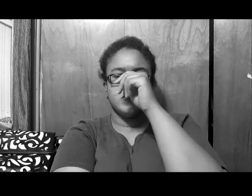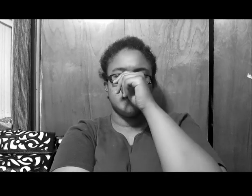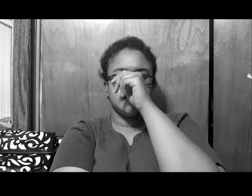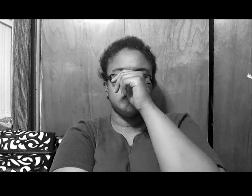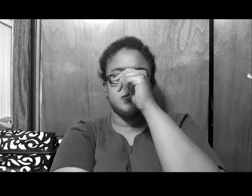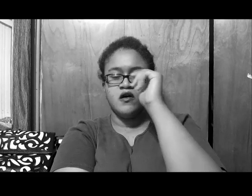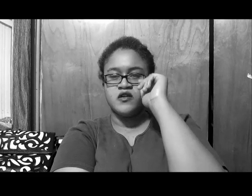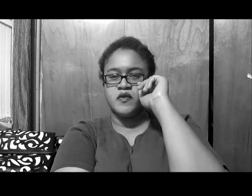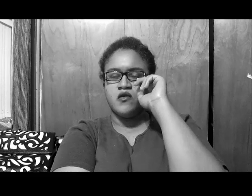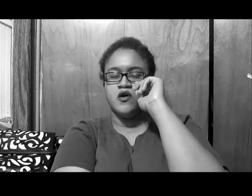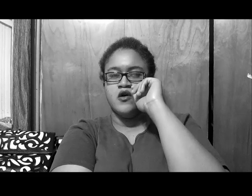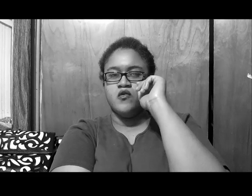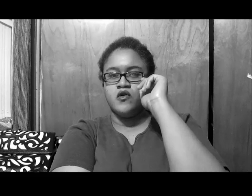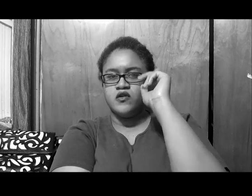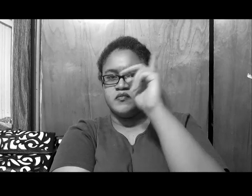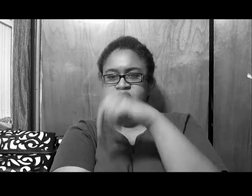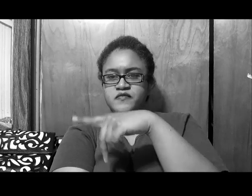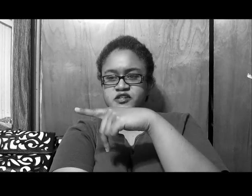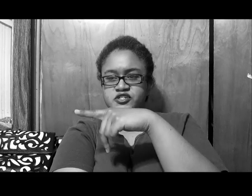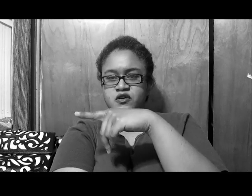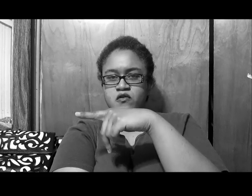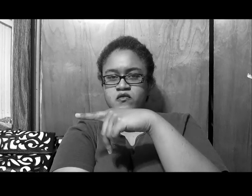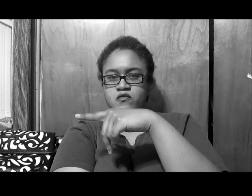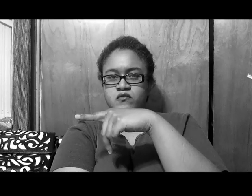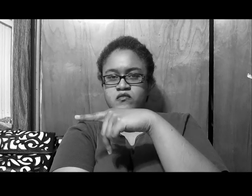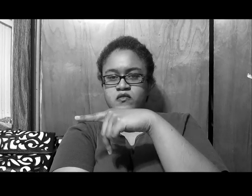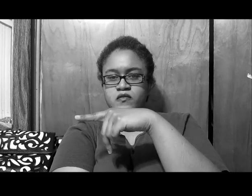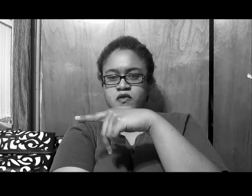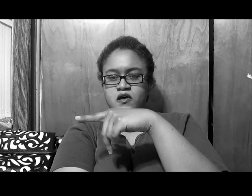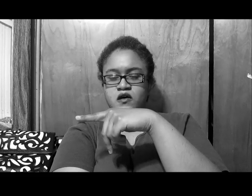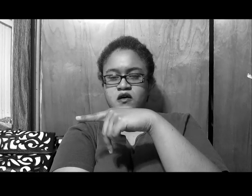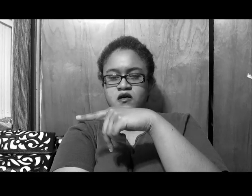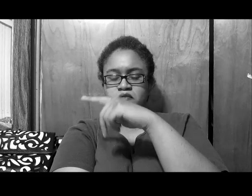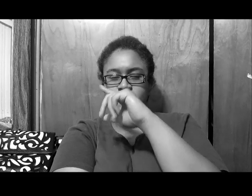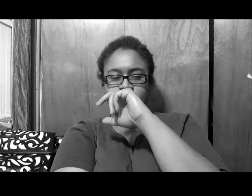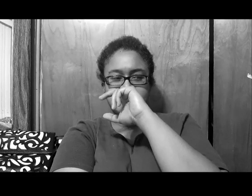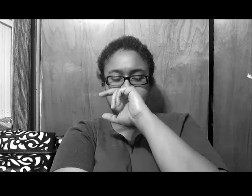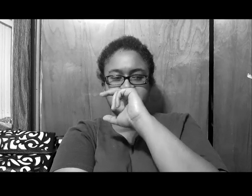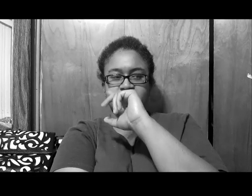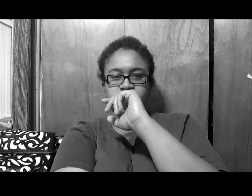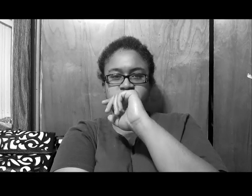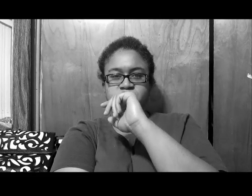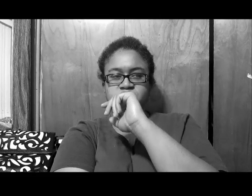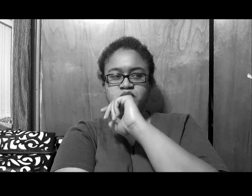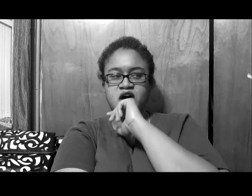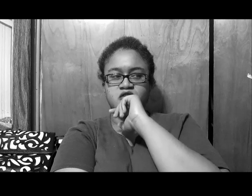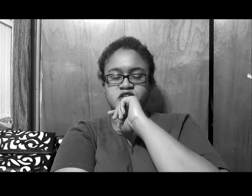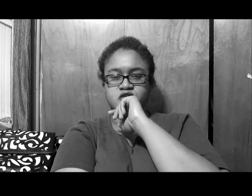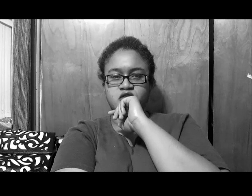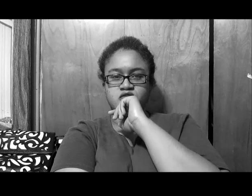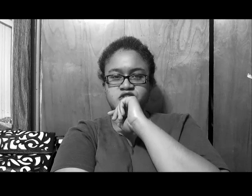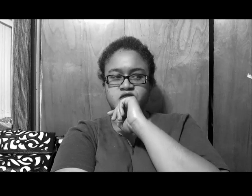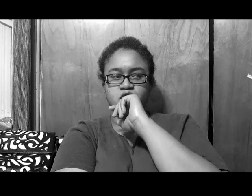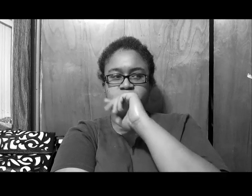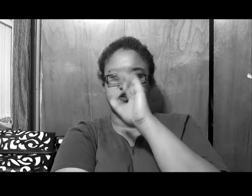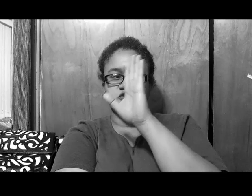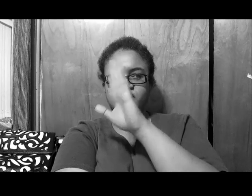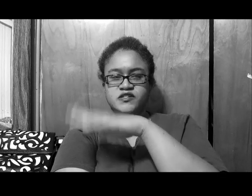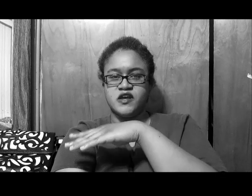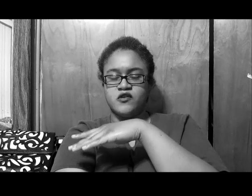one of the things she was talking about, on the Bethany show, um, was about, she thinks Apollo is going to go to jail for it, but she was trying to say no